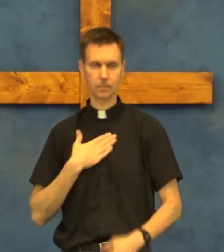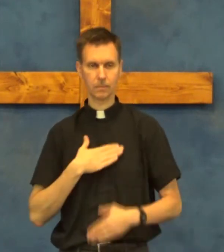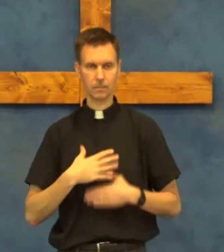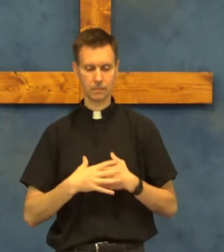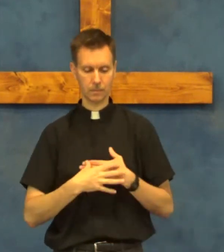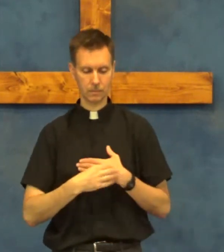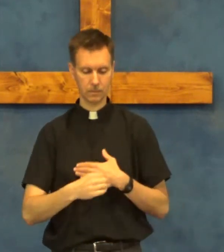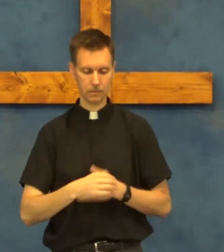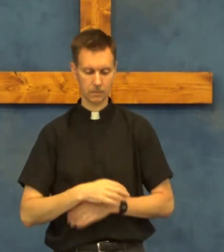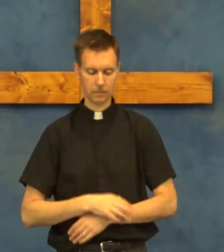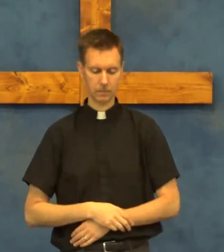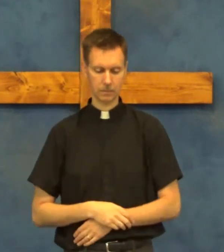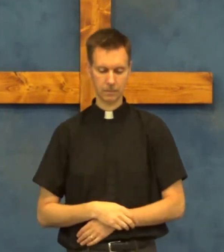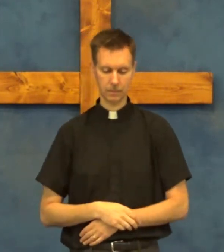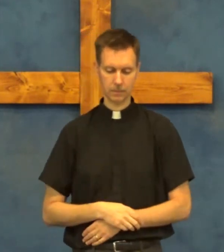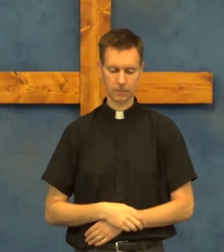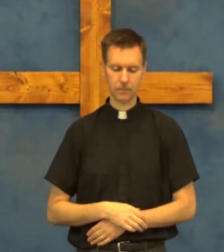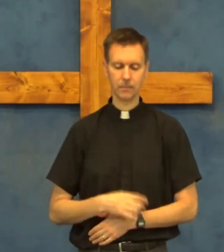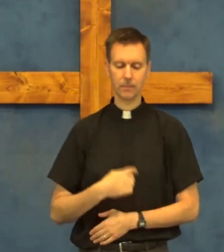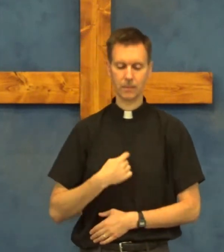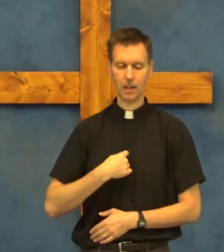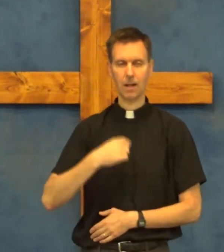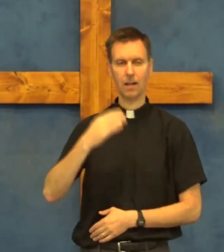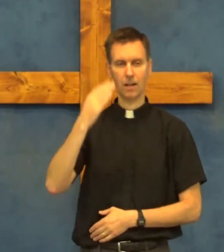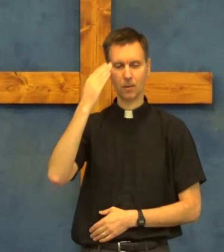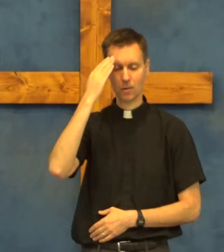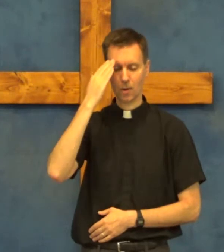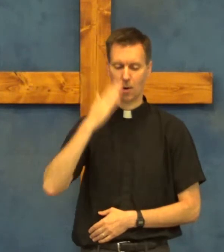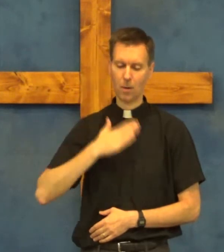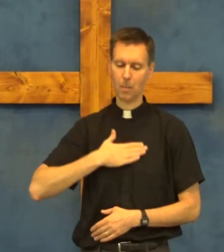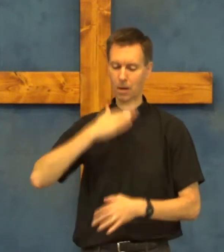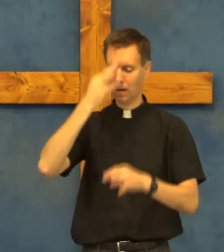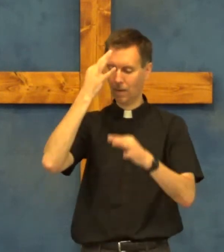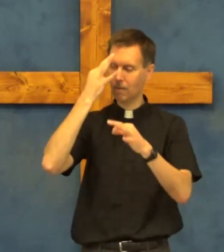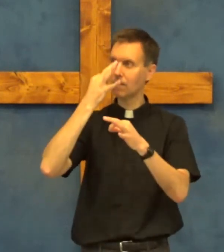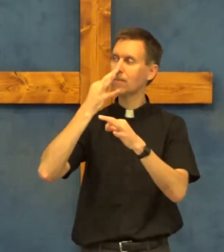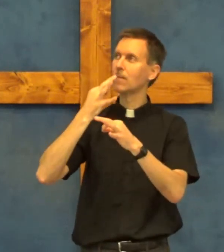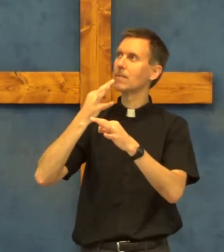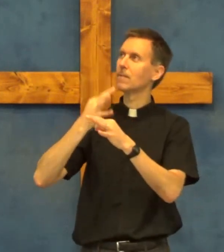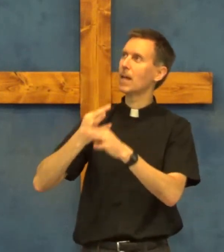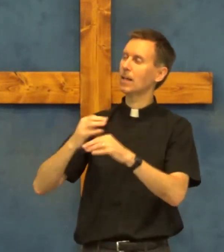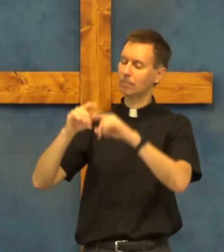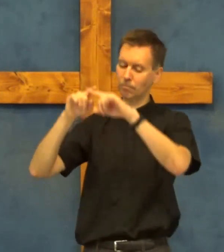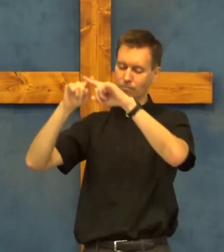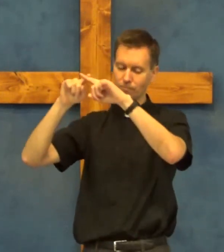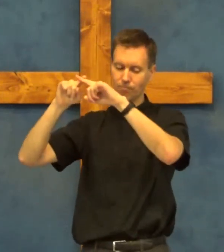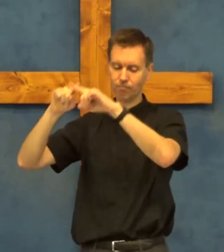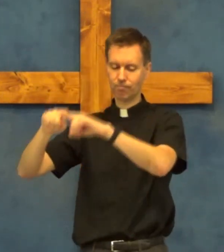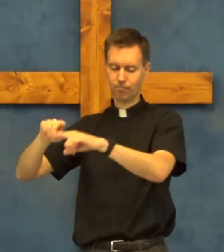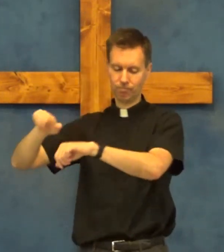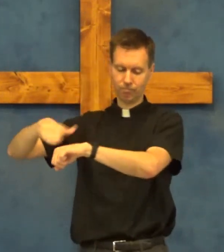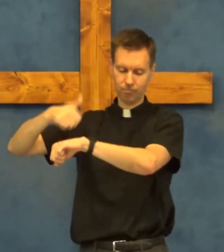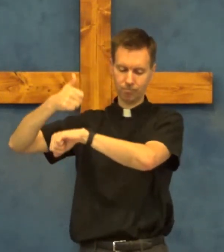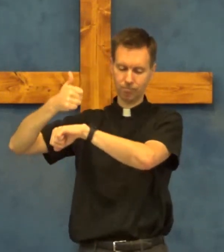i know my faith is founded on jesus christ